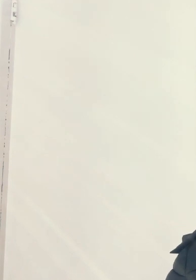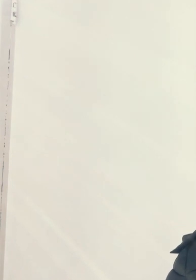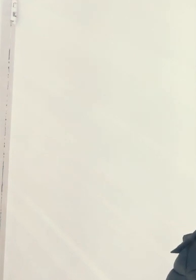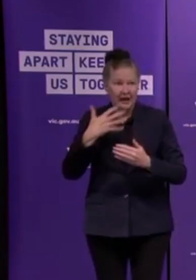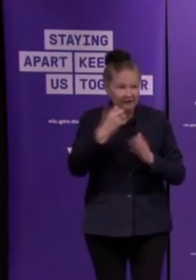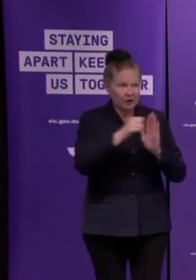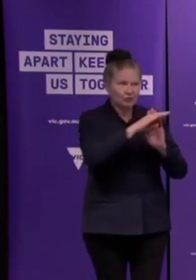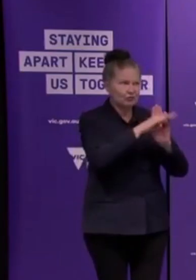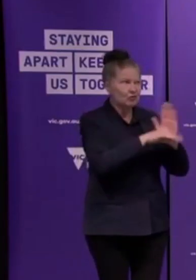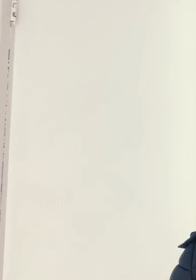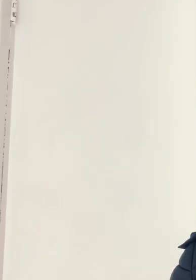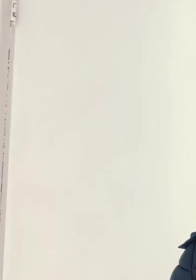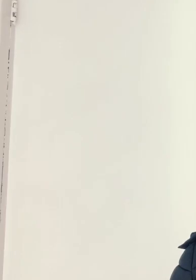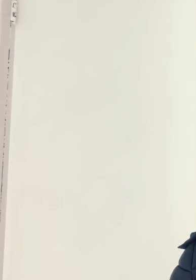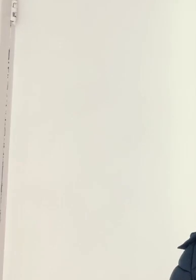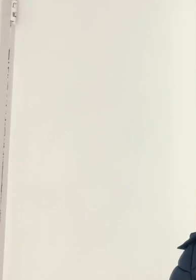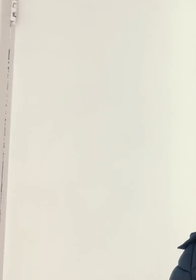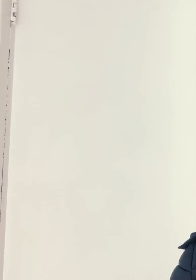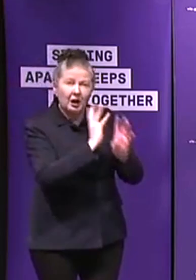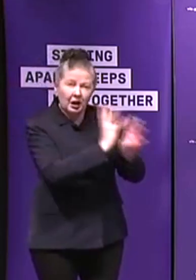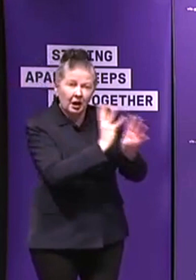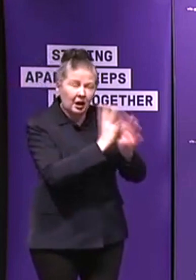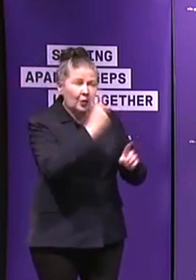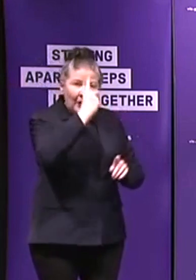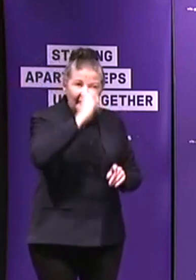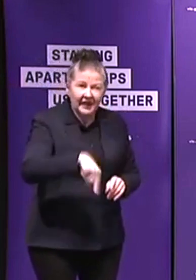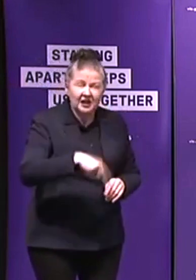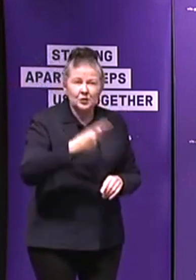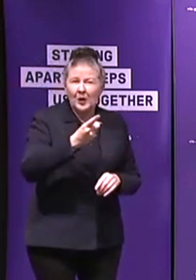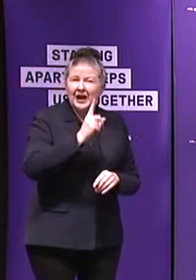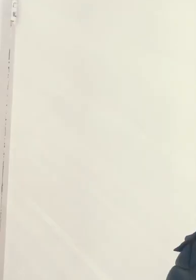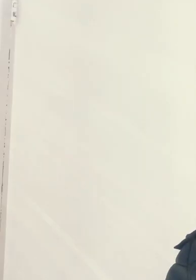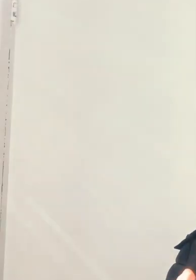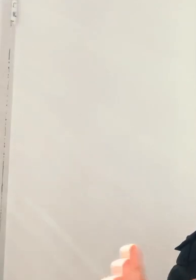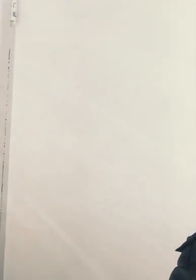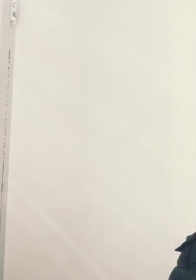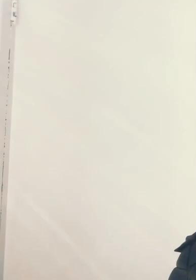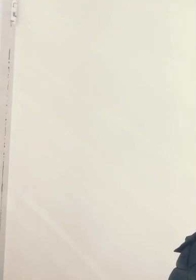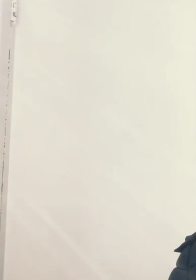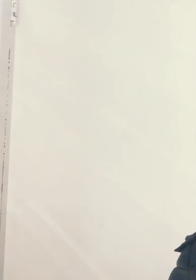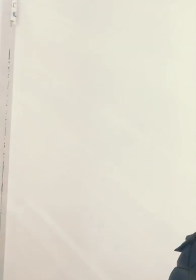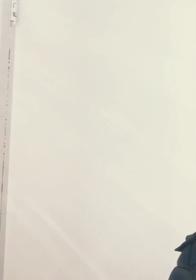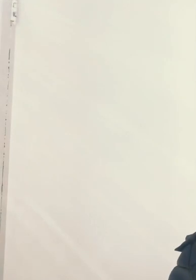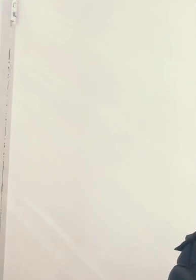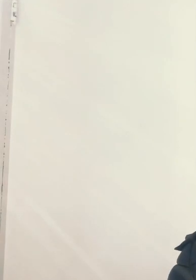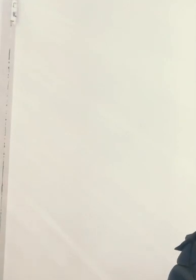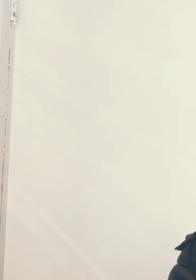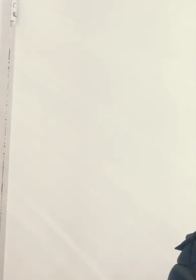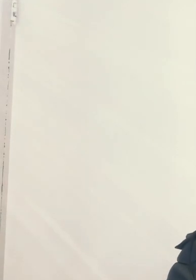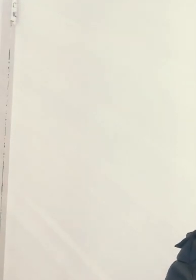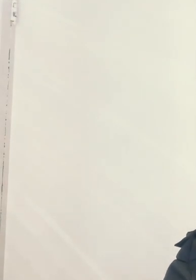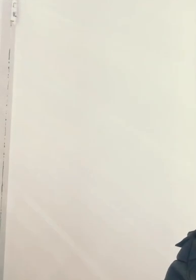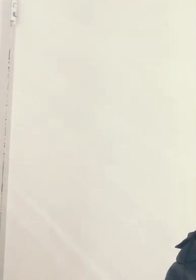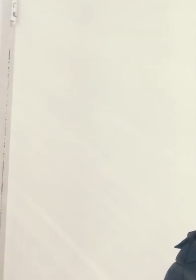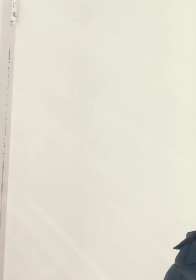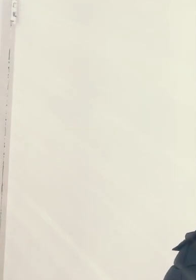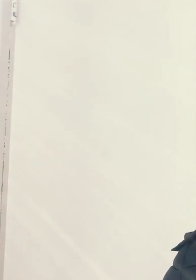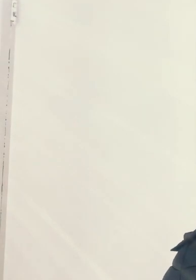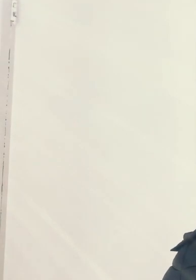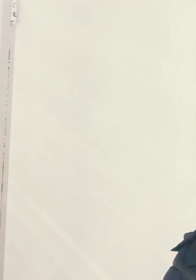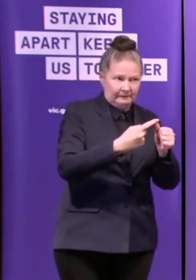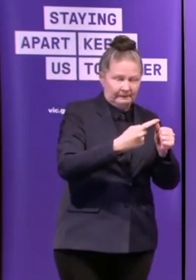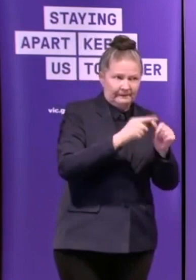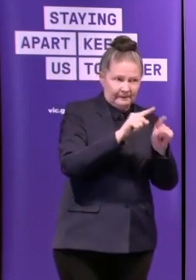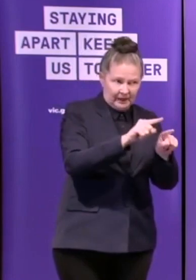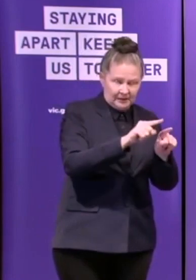seven minutes. I'm not about breaking. And he shit his pants. That is a massive effort. If the event did take place, would you attempt maybe one of the shorter